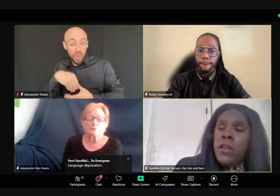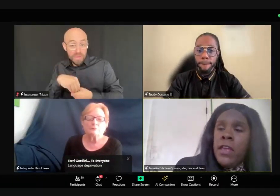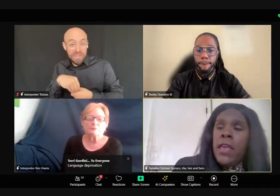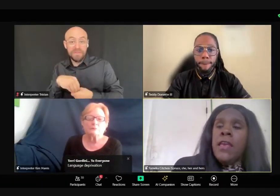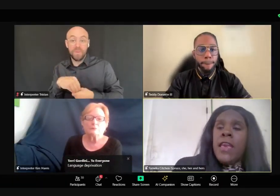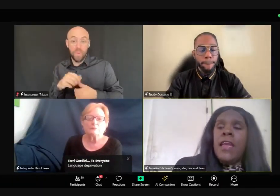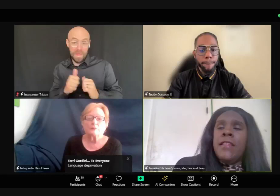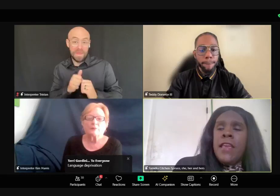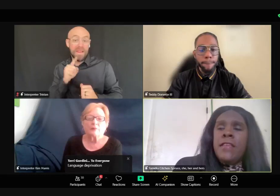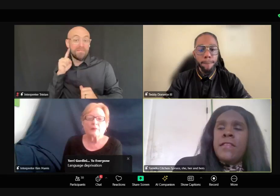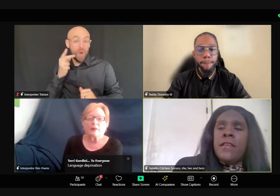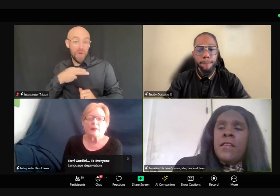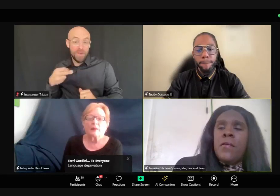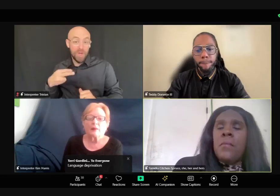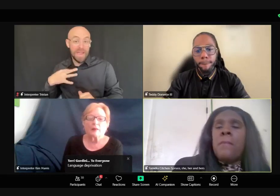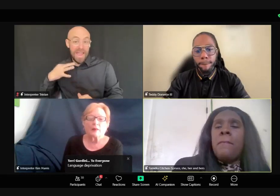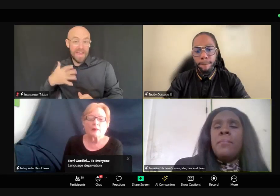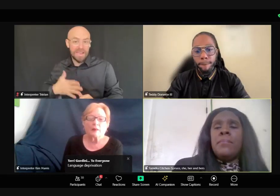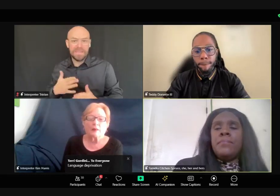hard of hearing candidates.